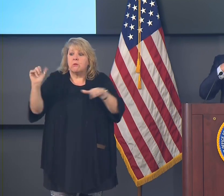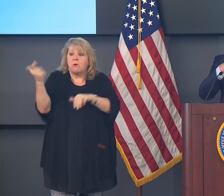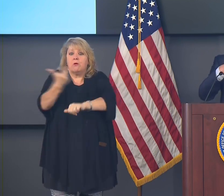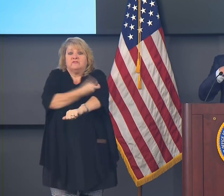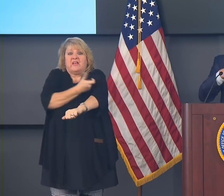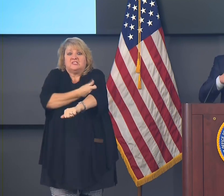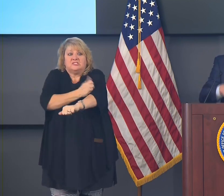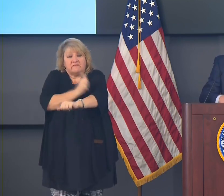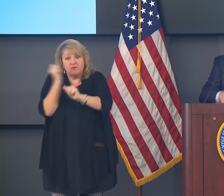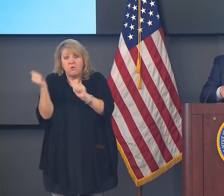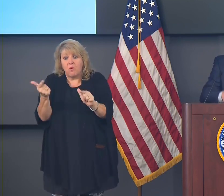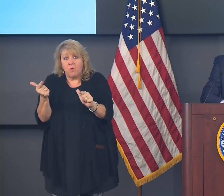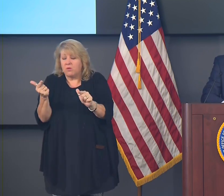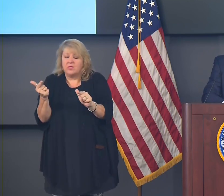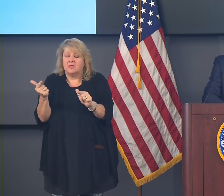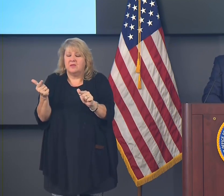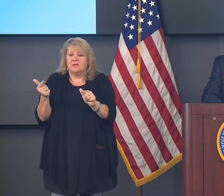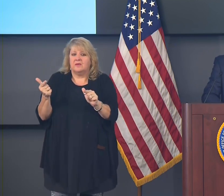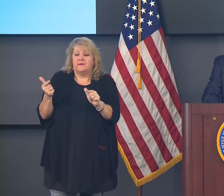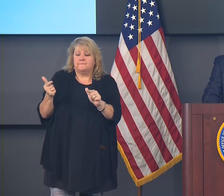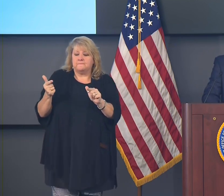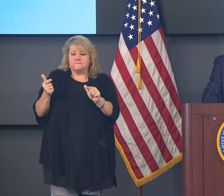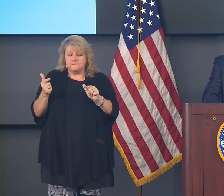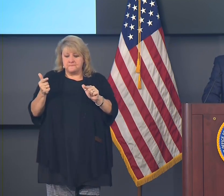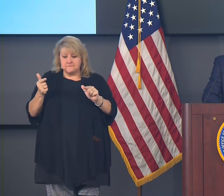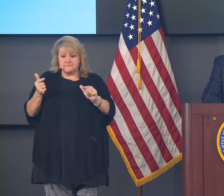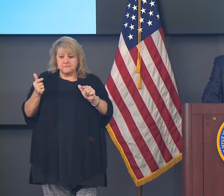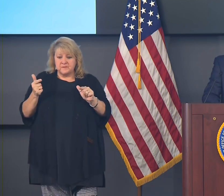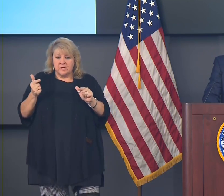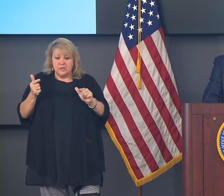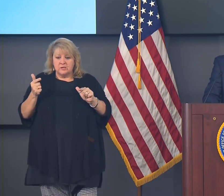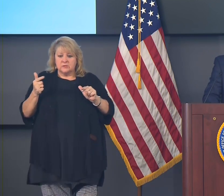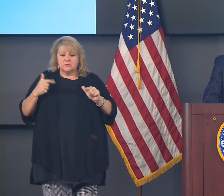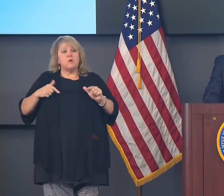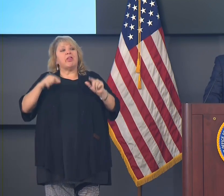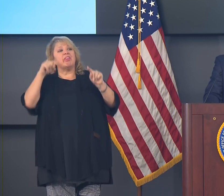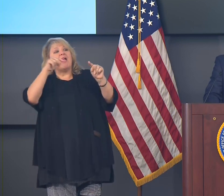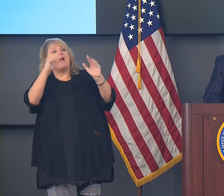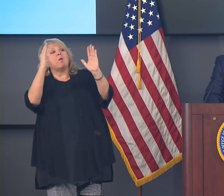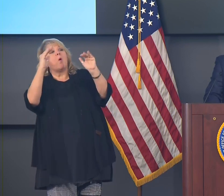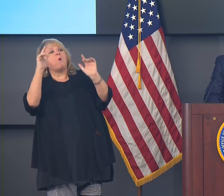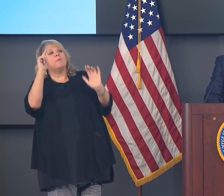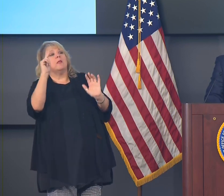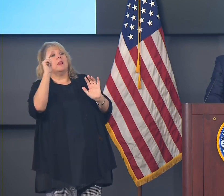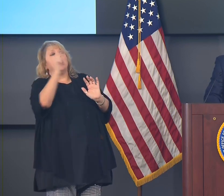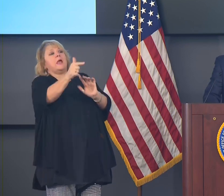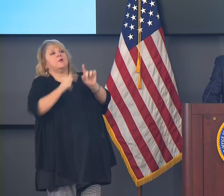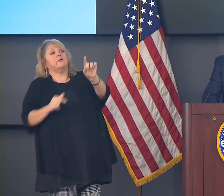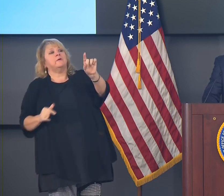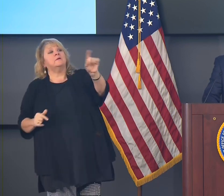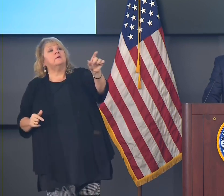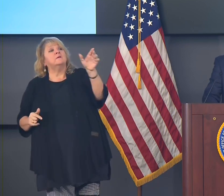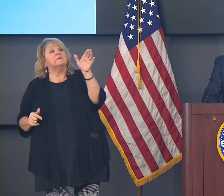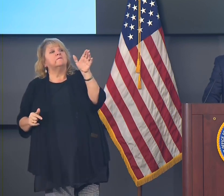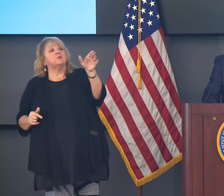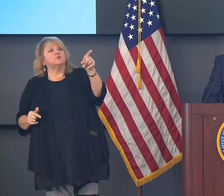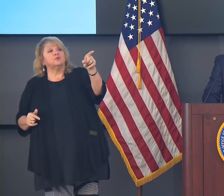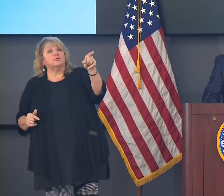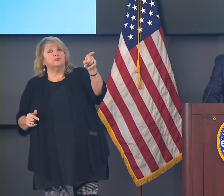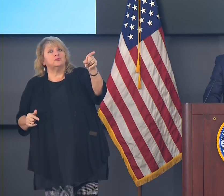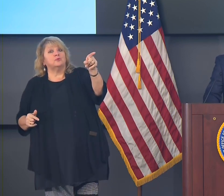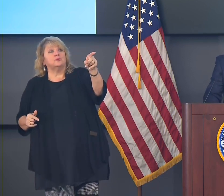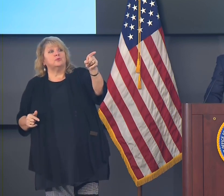this attention that I'm asking people to focus on this issue, I'm not asking you to to